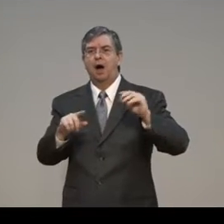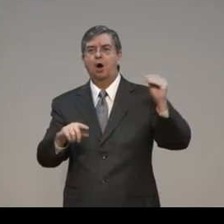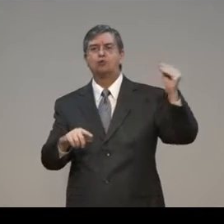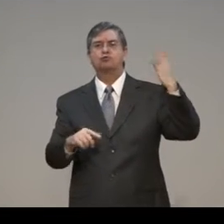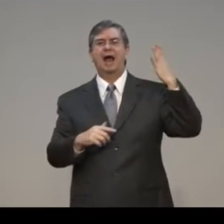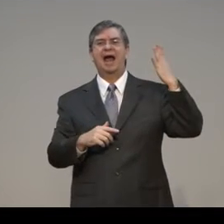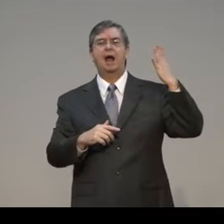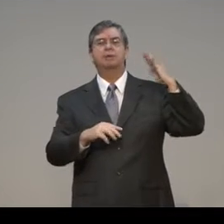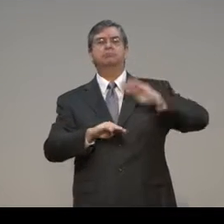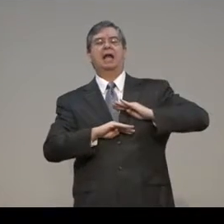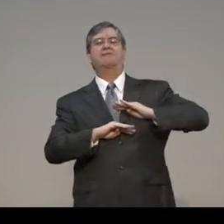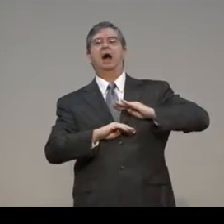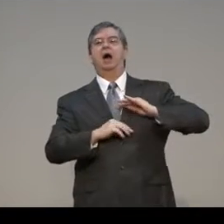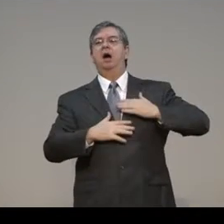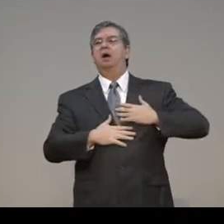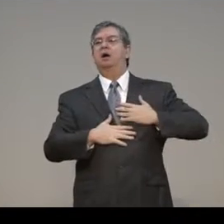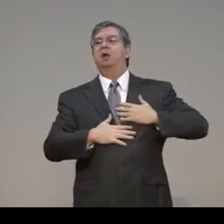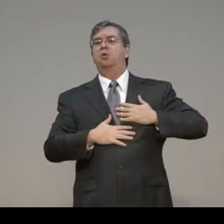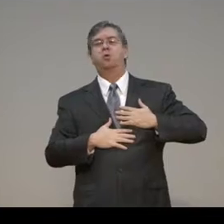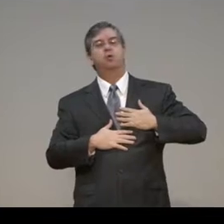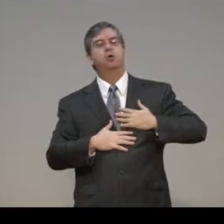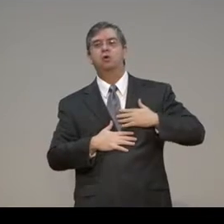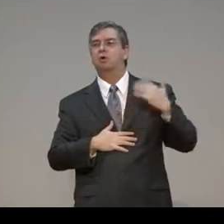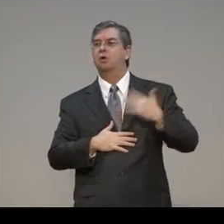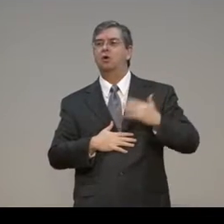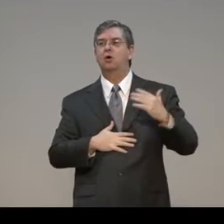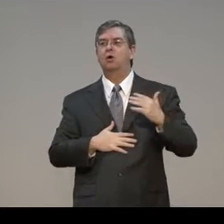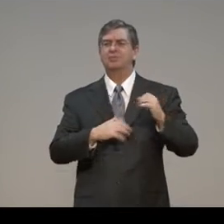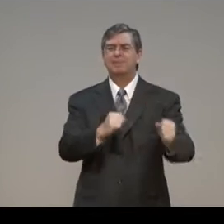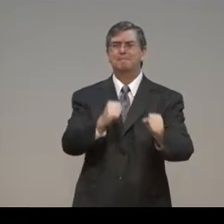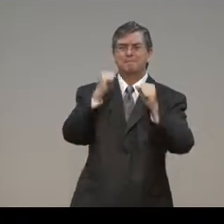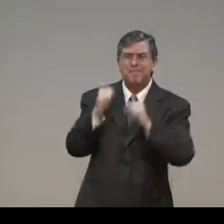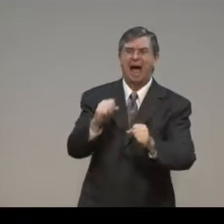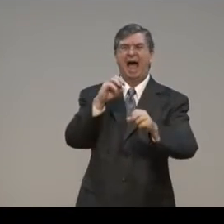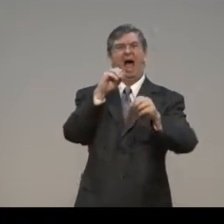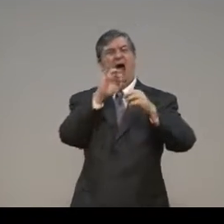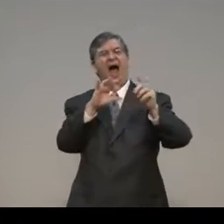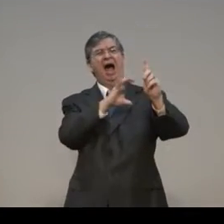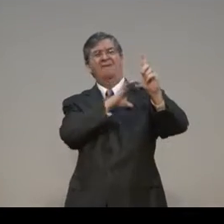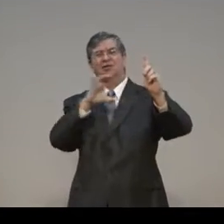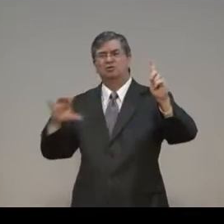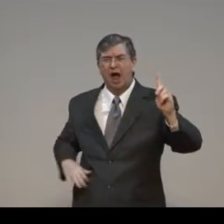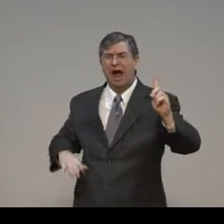that even in that, that when we look to God,